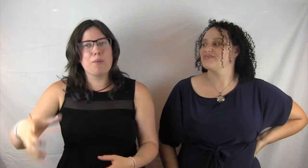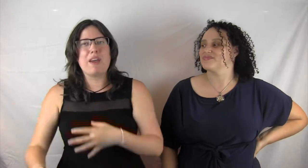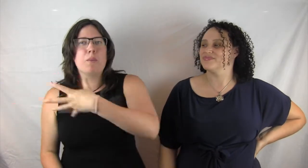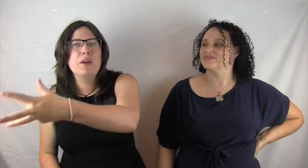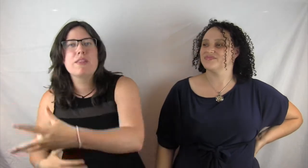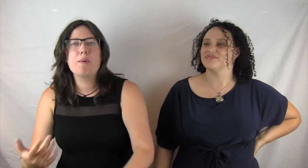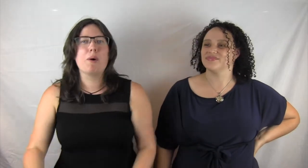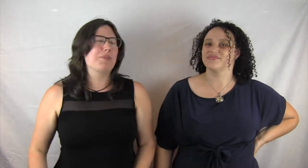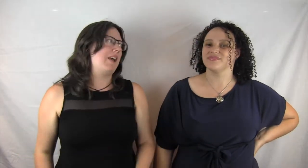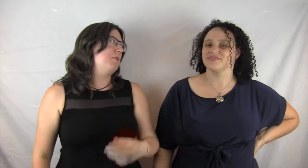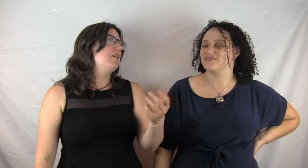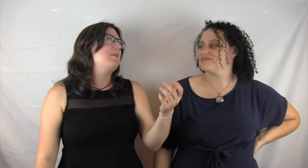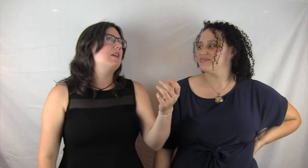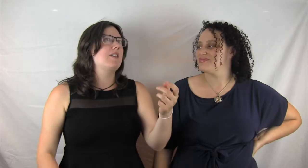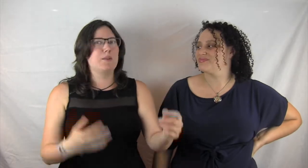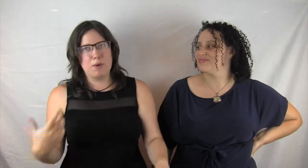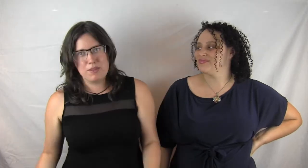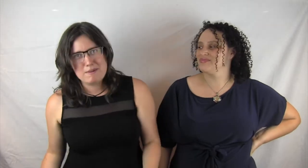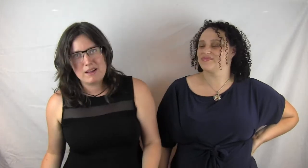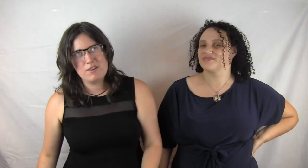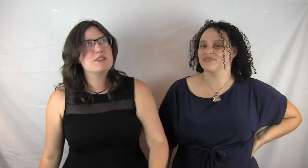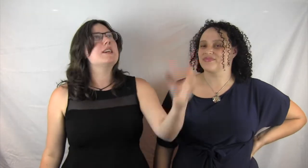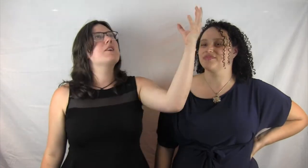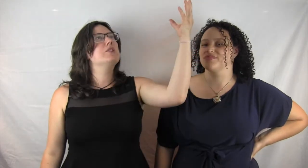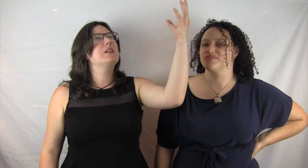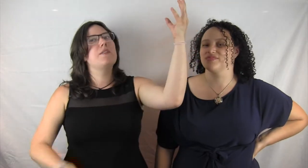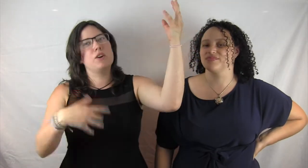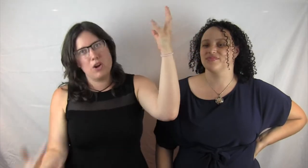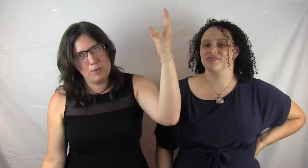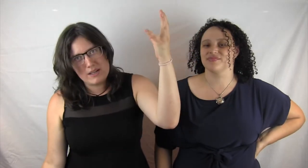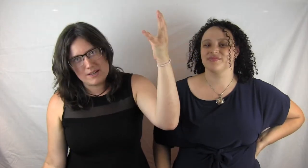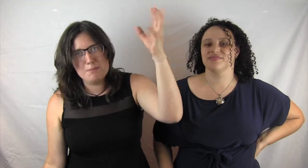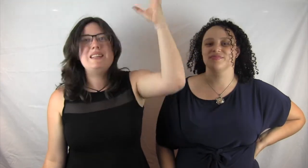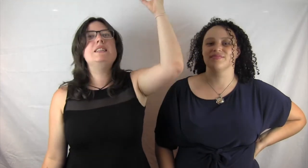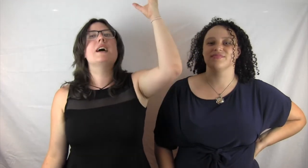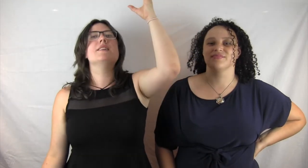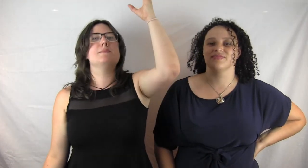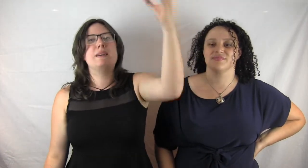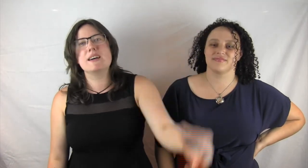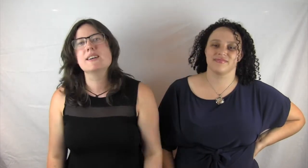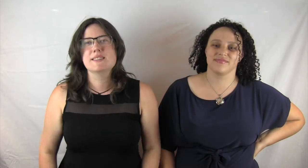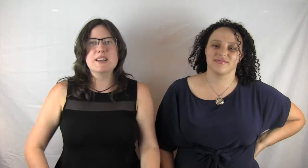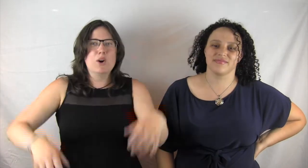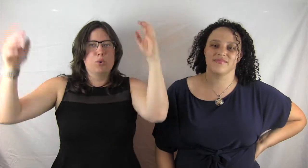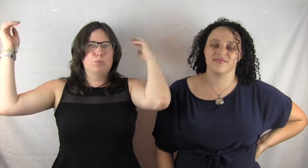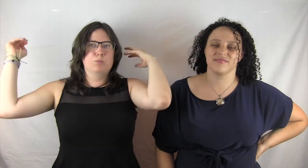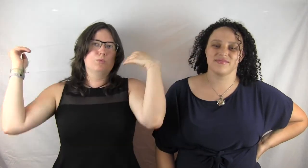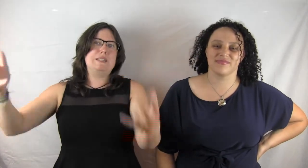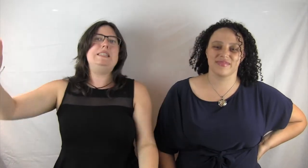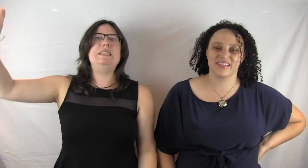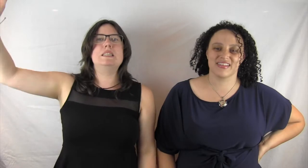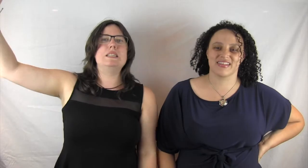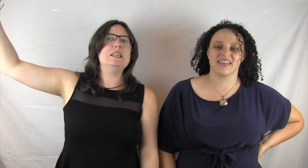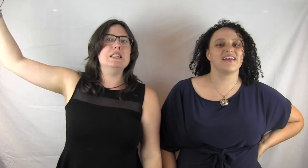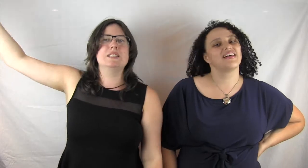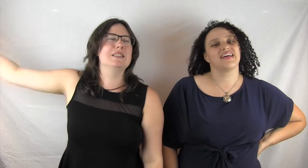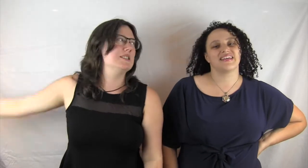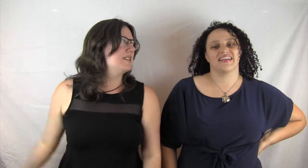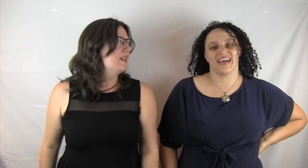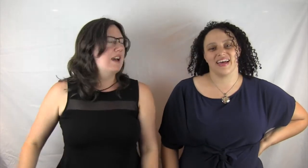won't they, will they, won't they, will they be together, won't they be together. Does he actually love her? No, he doesn't. But he does because reasons. Yeah.